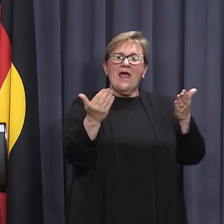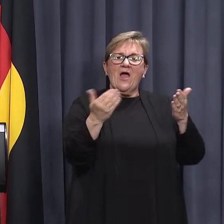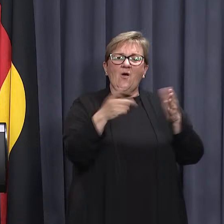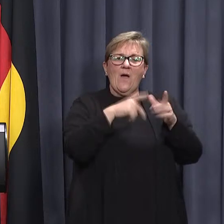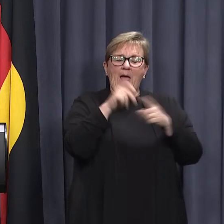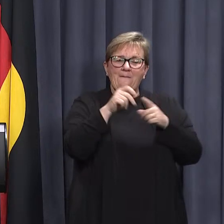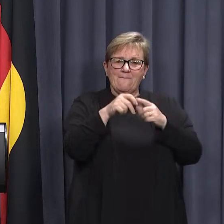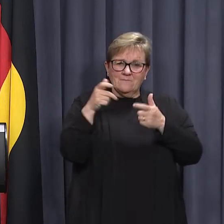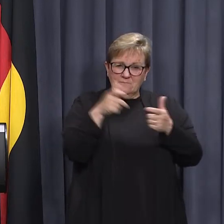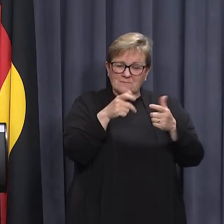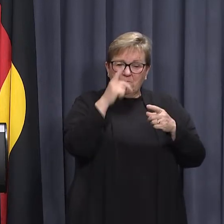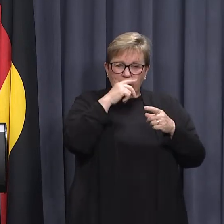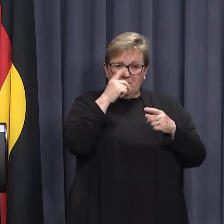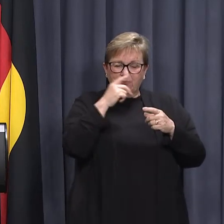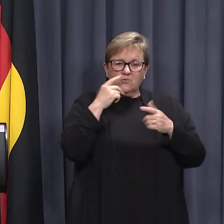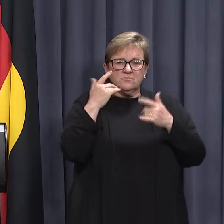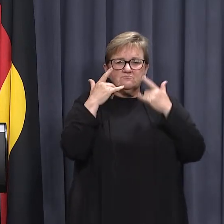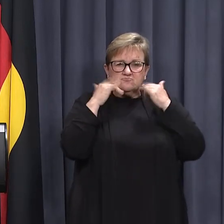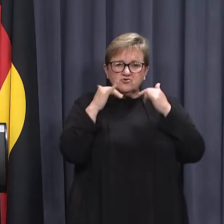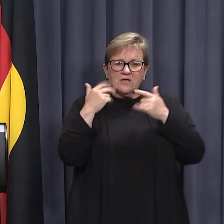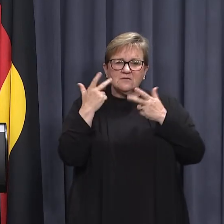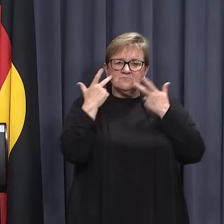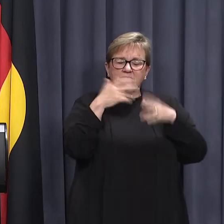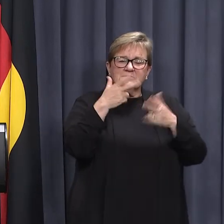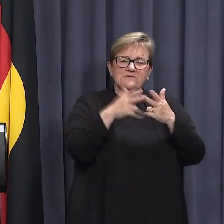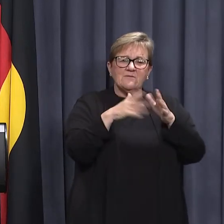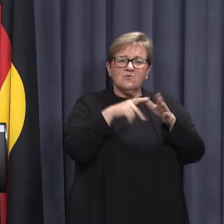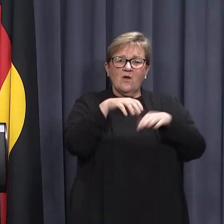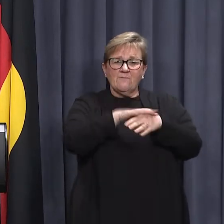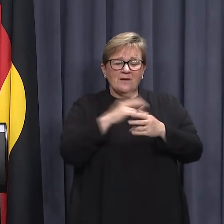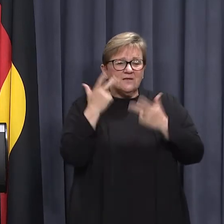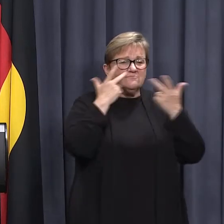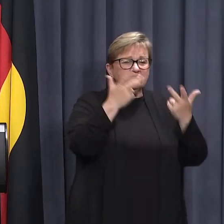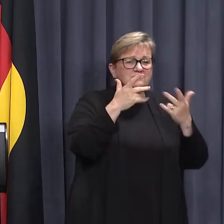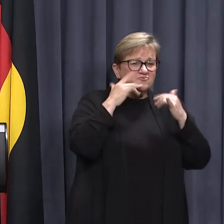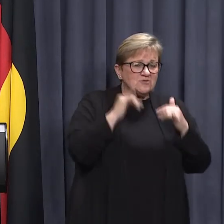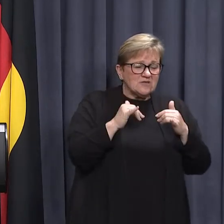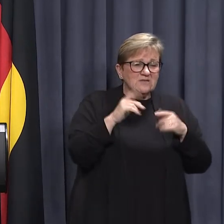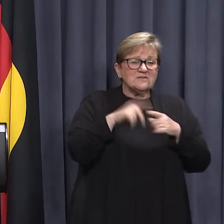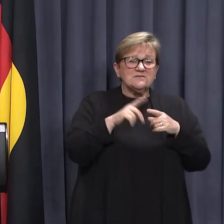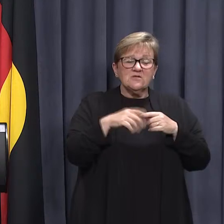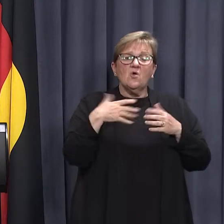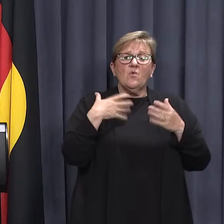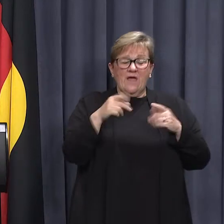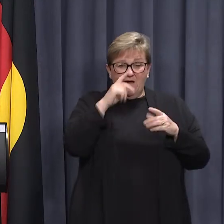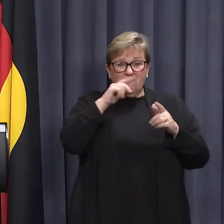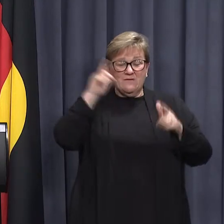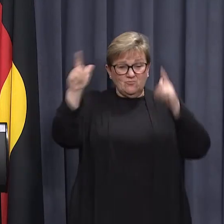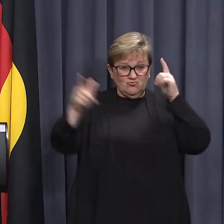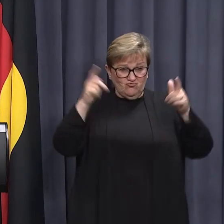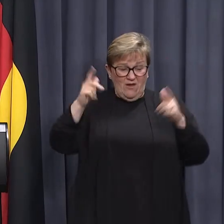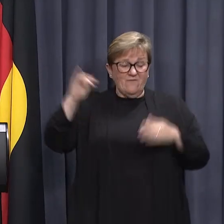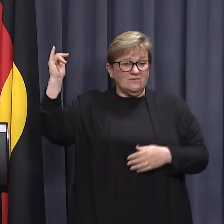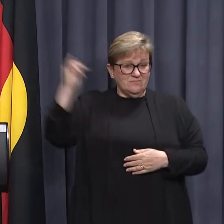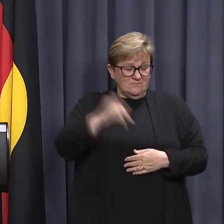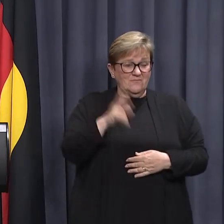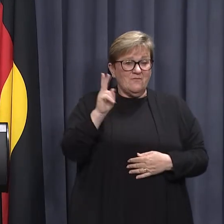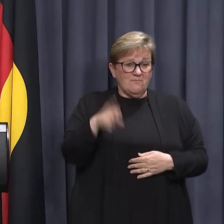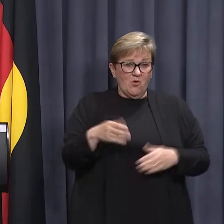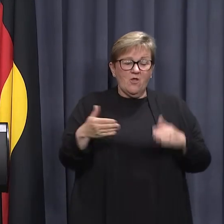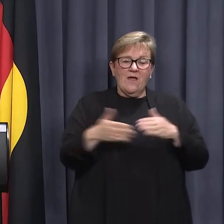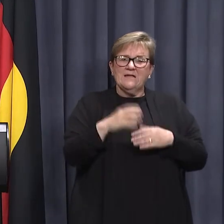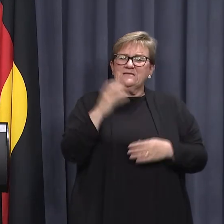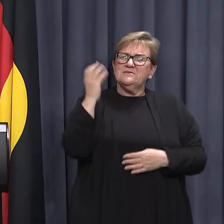monitoring as well as physical checks when necessary from WA Police. We still have approved travellers flying into Perth under our